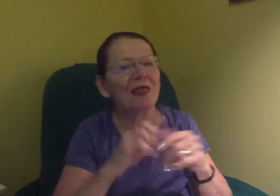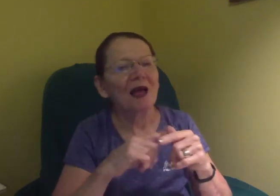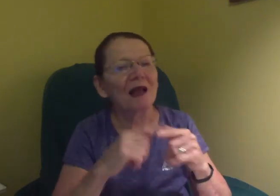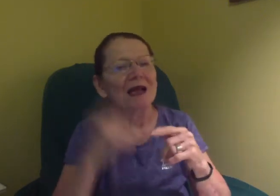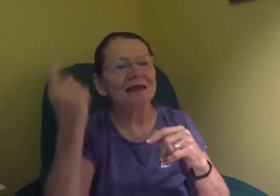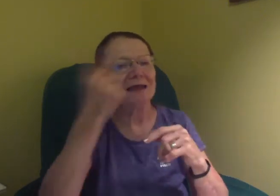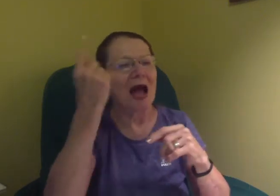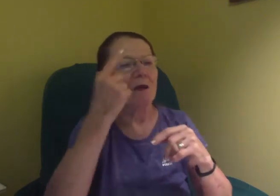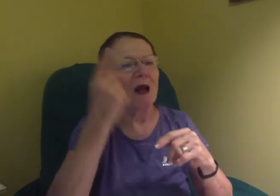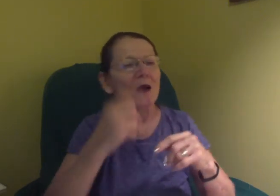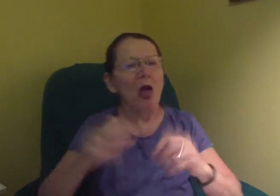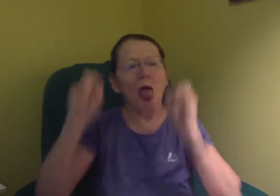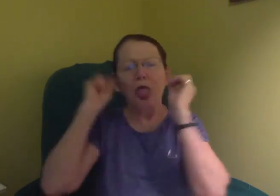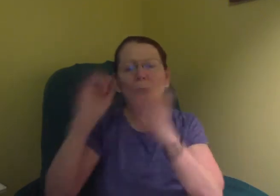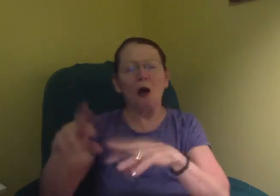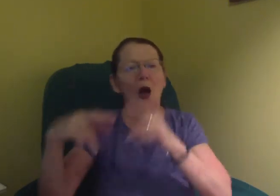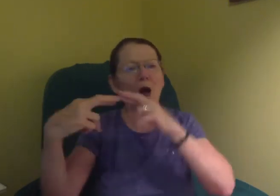I'm going to do it.